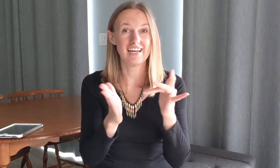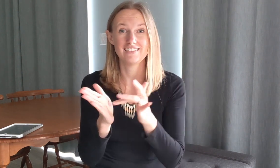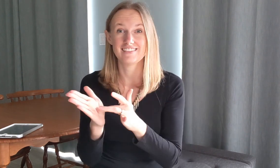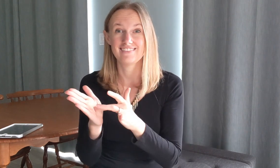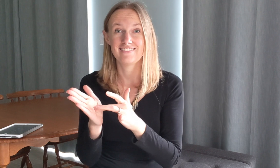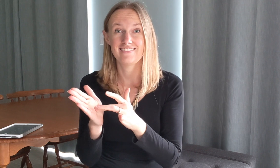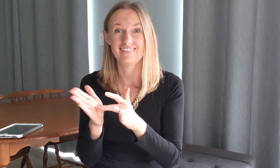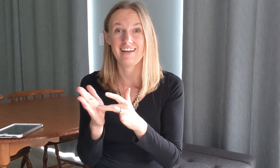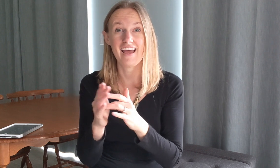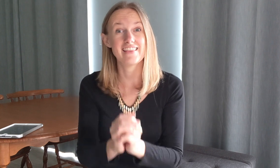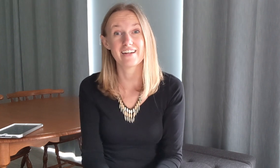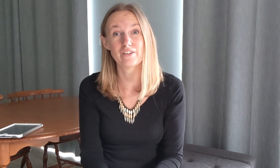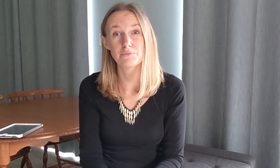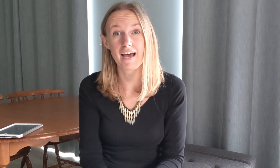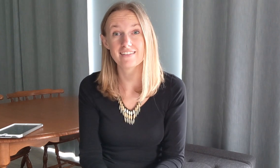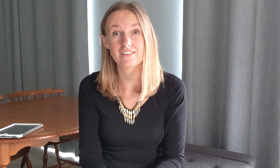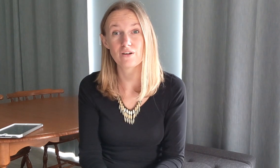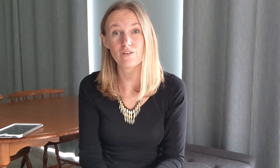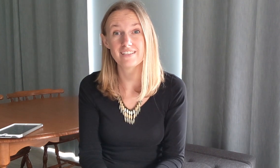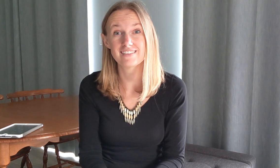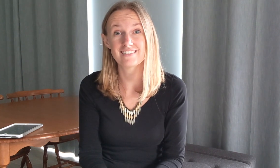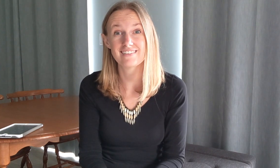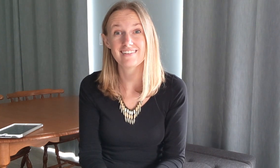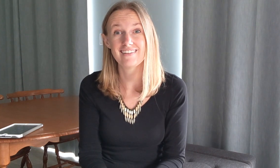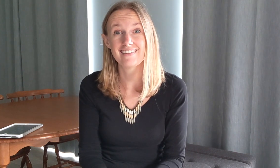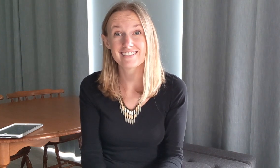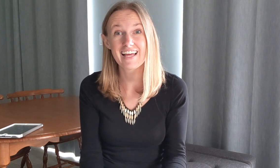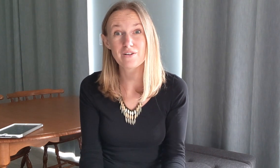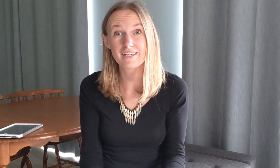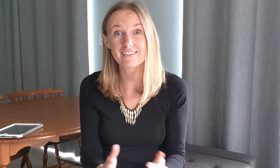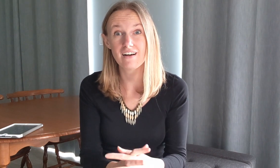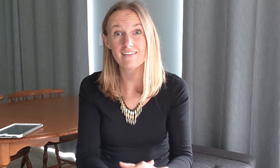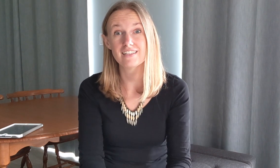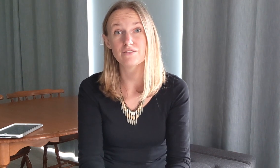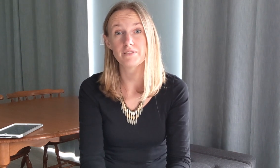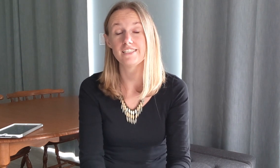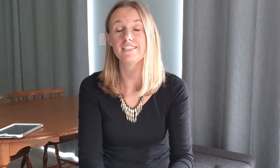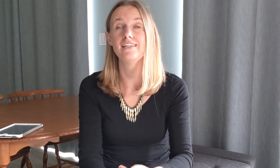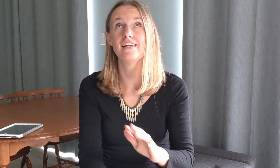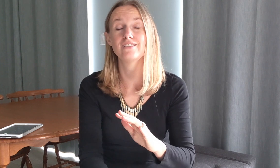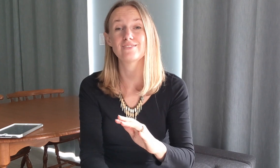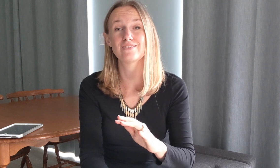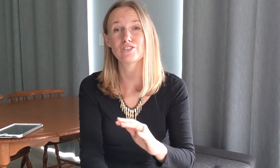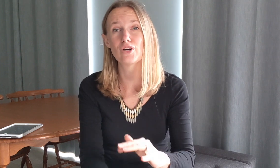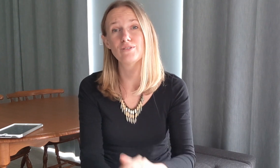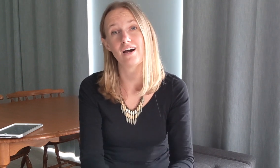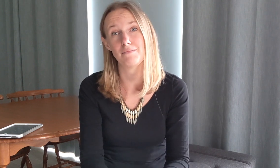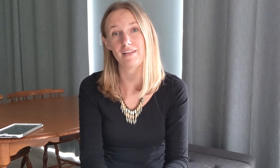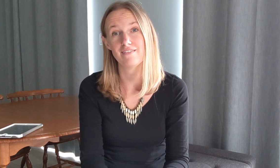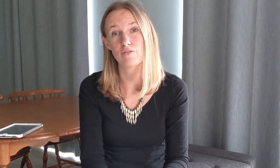and then it goes back to the chorus it's not a great song lots of repetition and so timely for